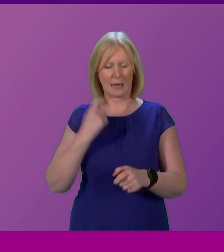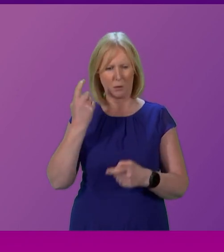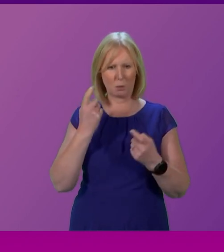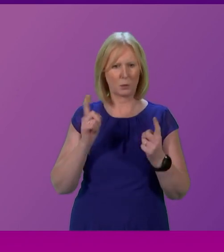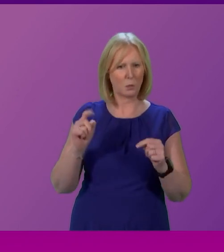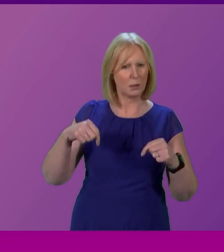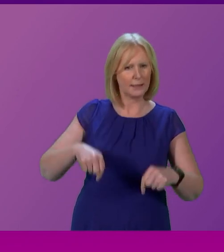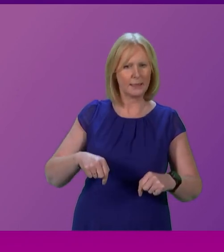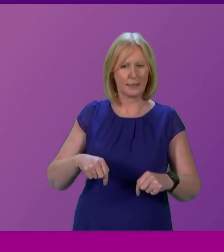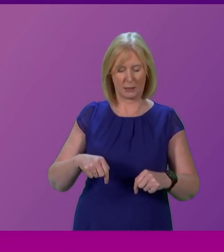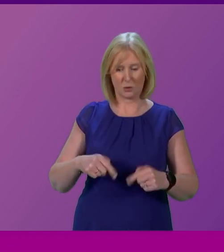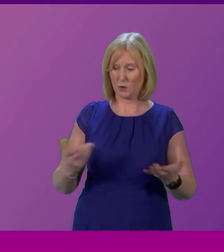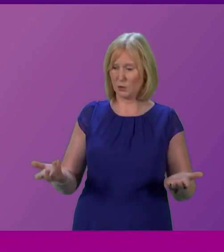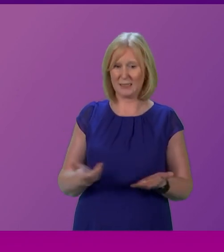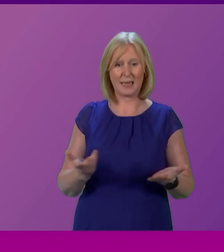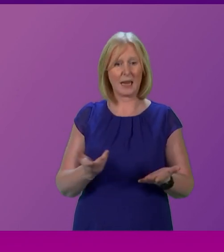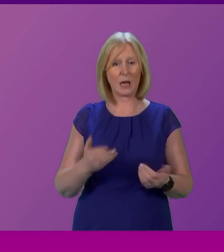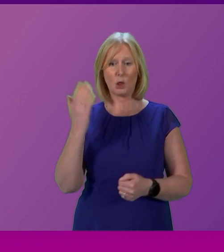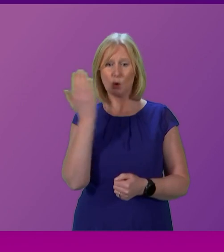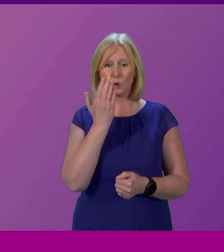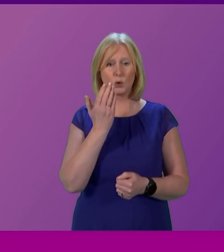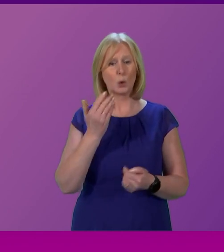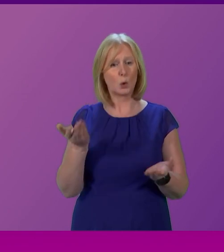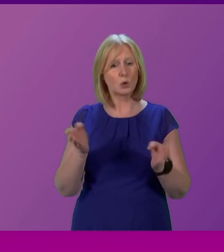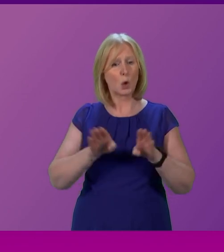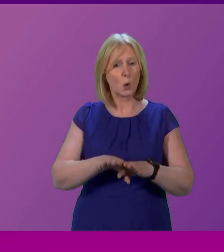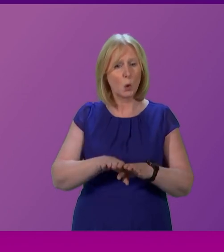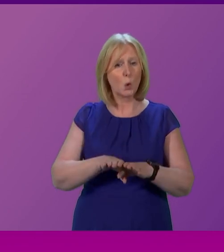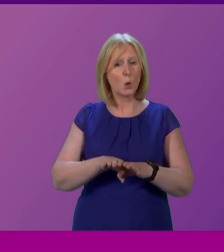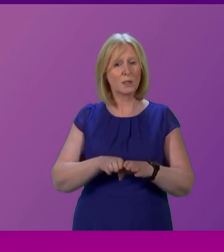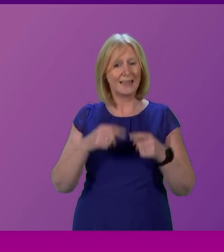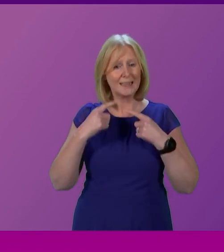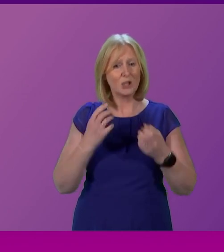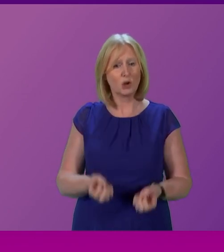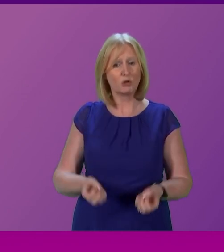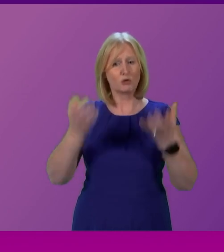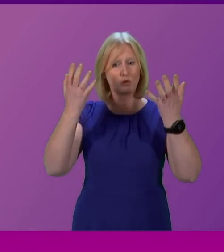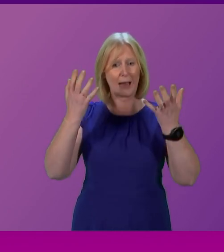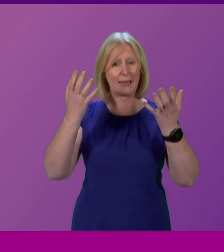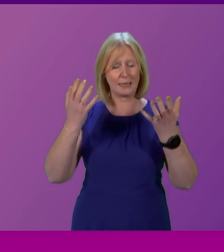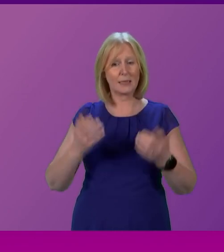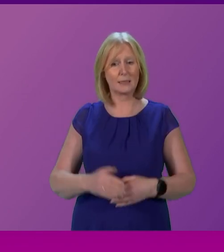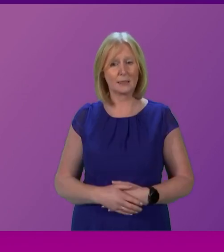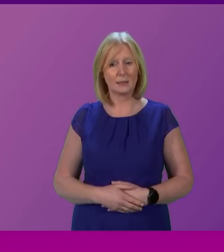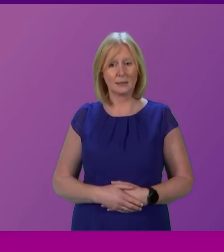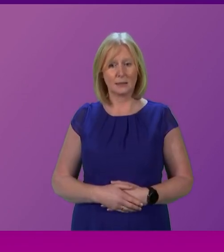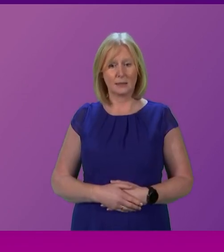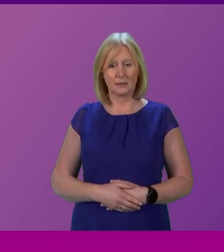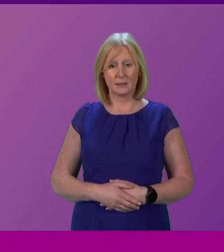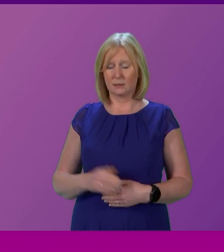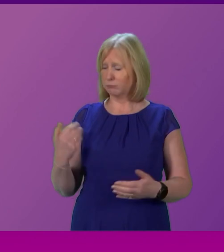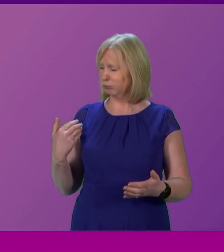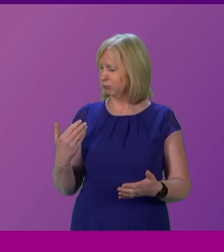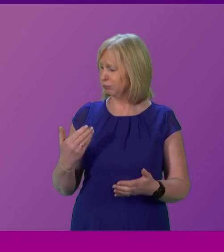On the day that our schools are closed. And our teachers on strike. When the first period of such industrial action in nearly half a century.